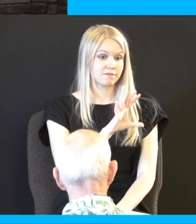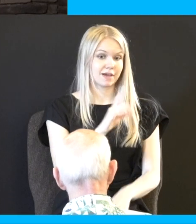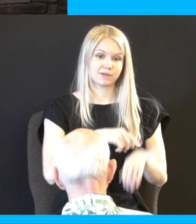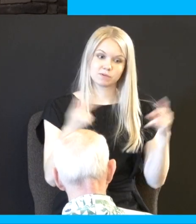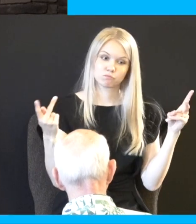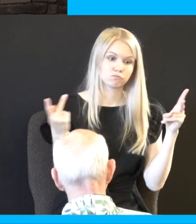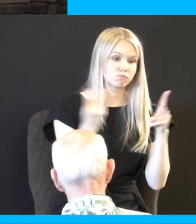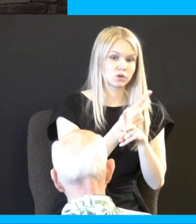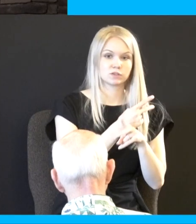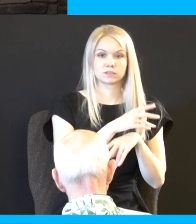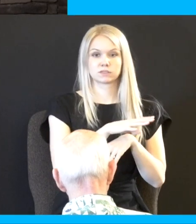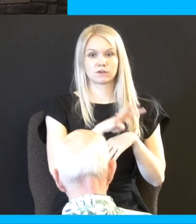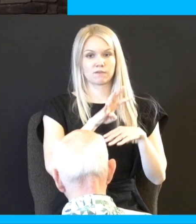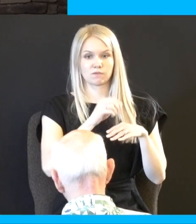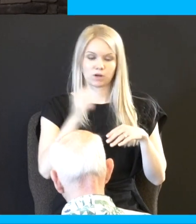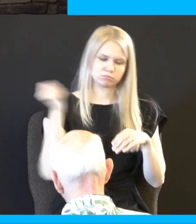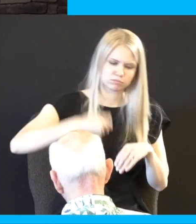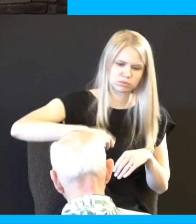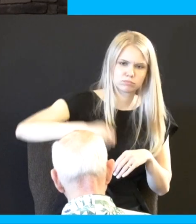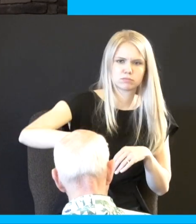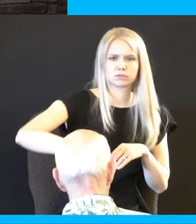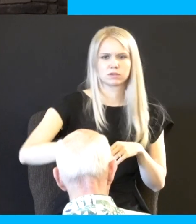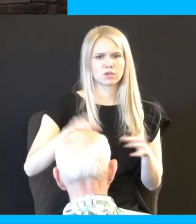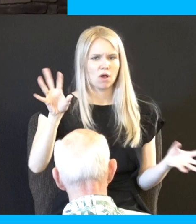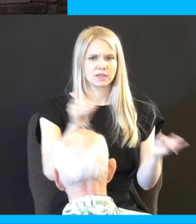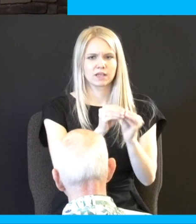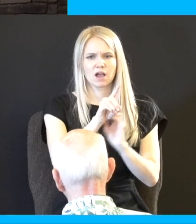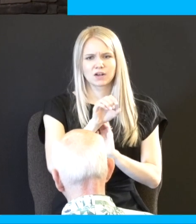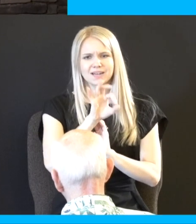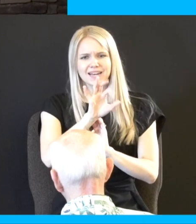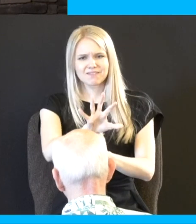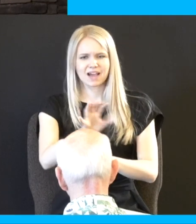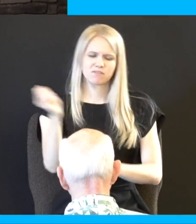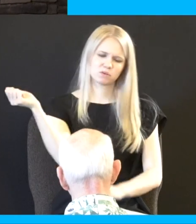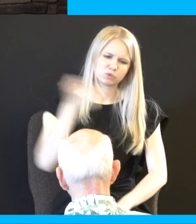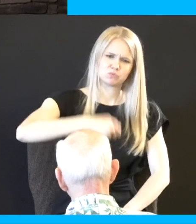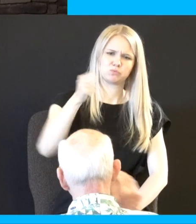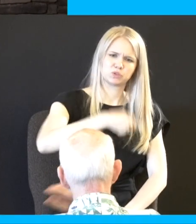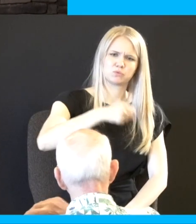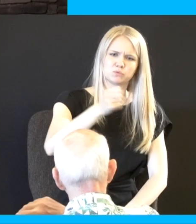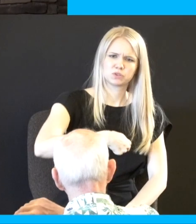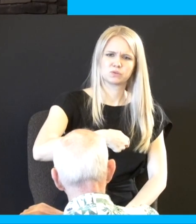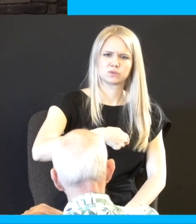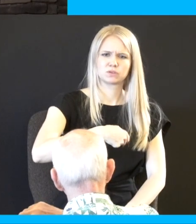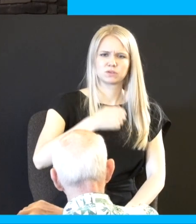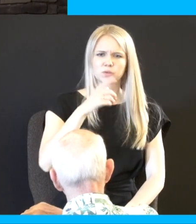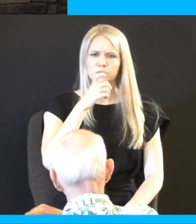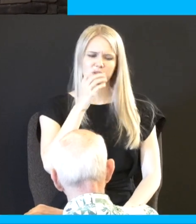40 stripes save one he's had 195 lashes from the Jews over time that's